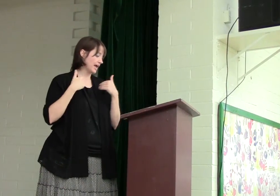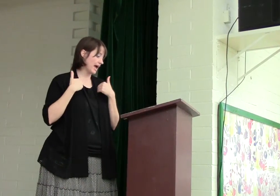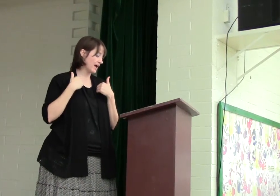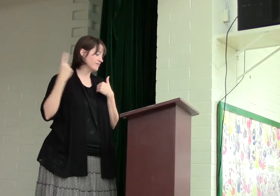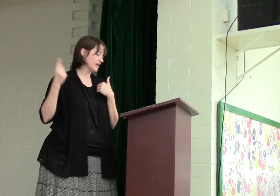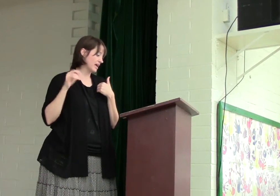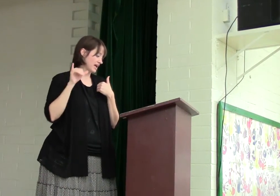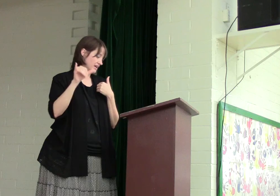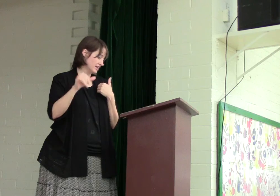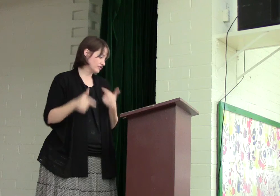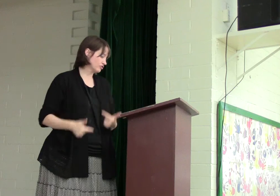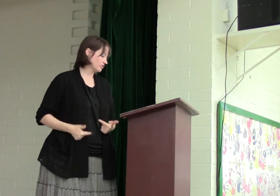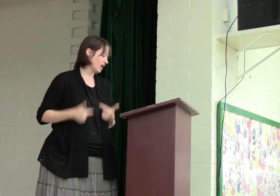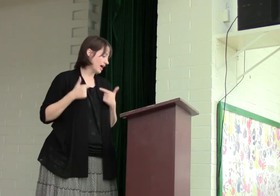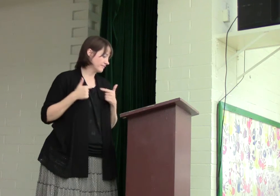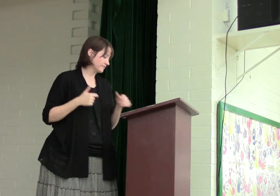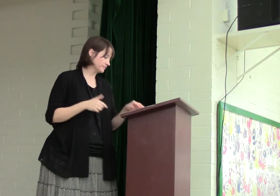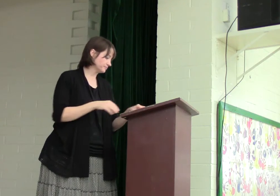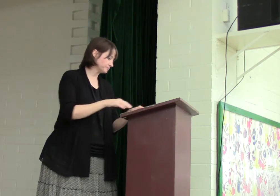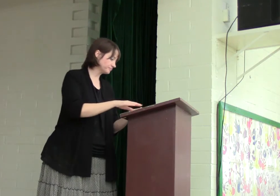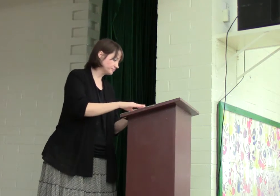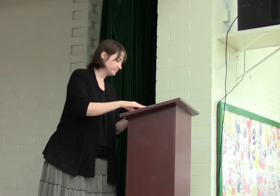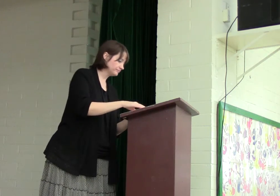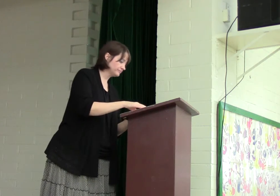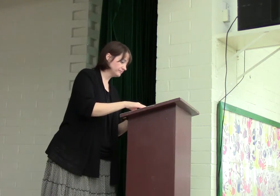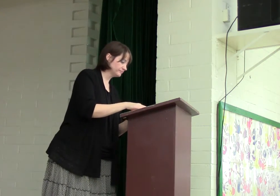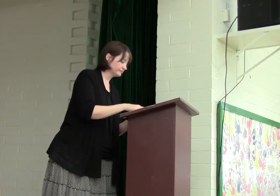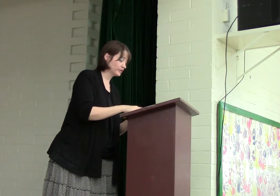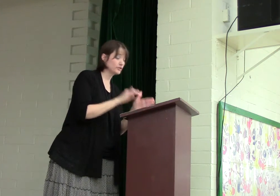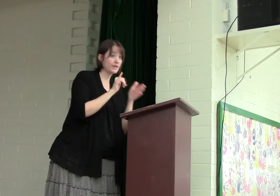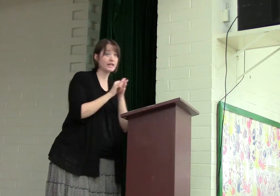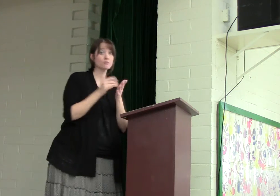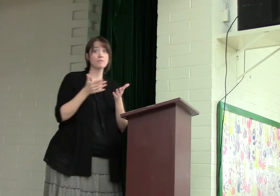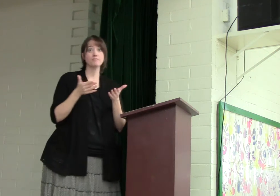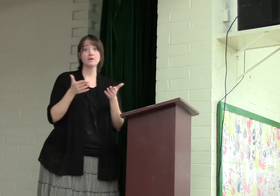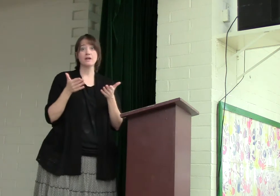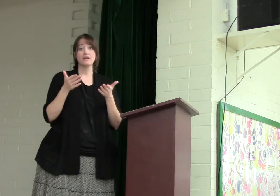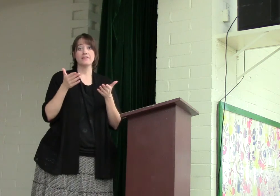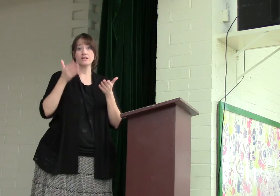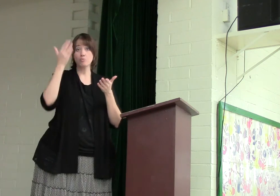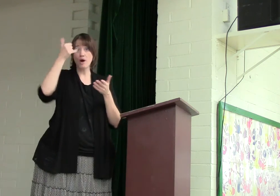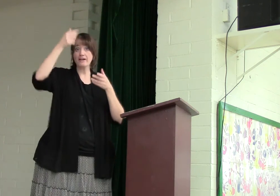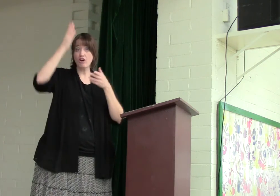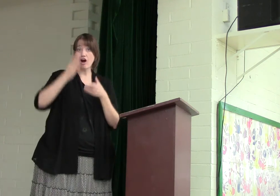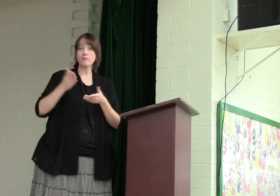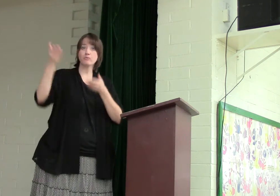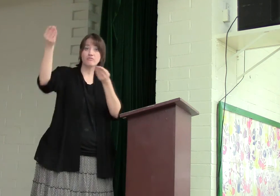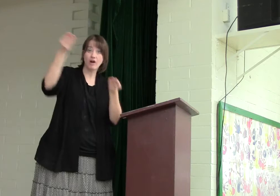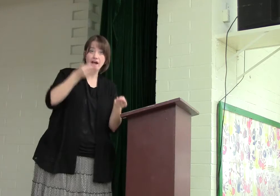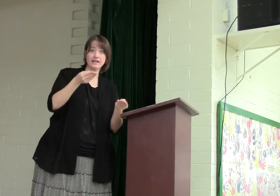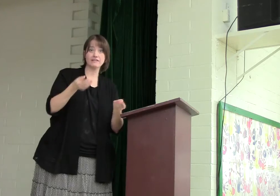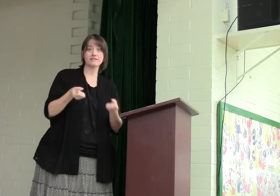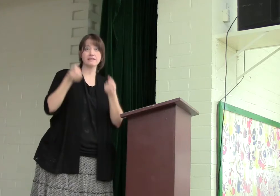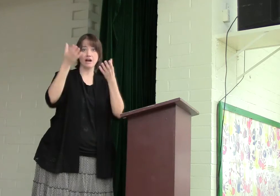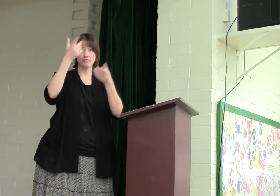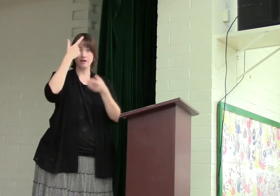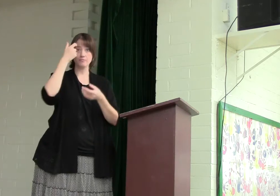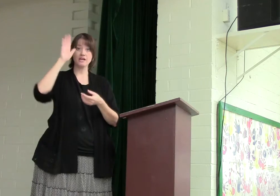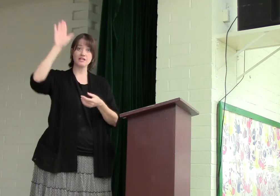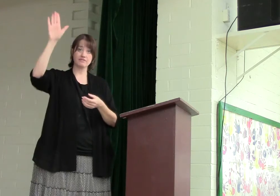have eternal life. So that's why God provided the sacrifice, because of